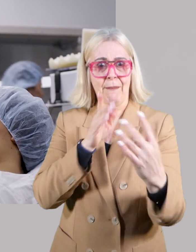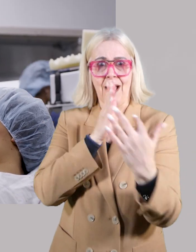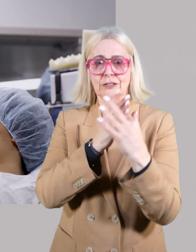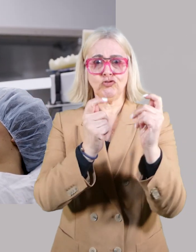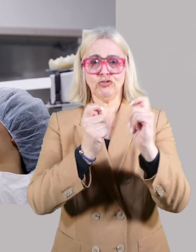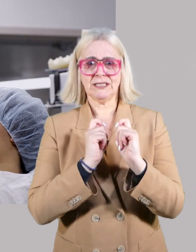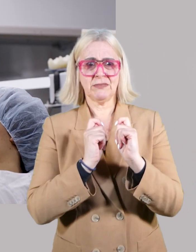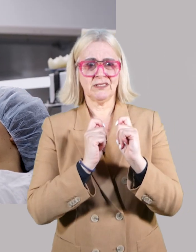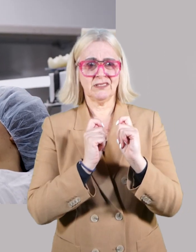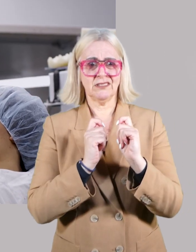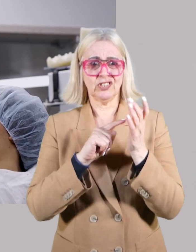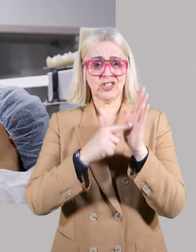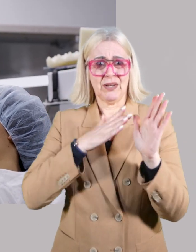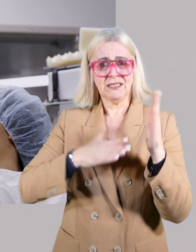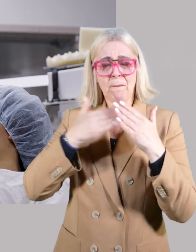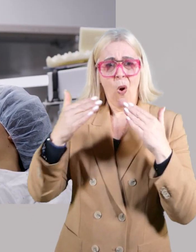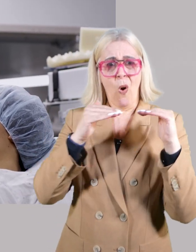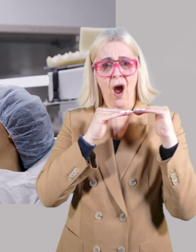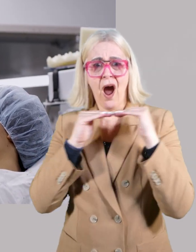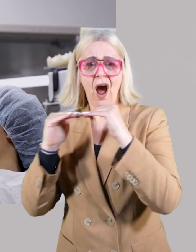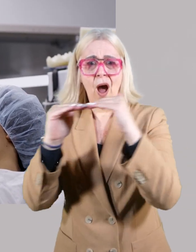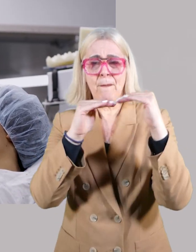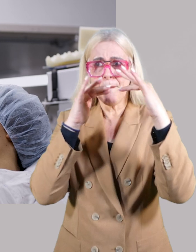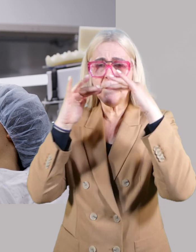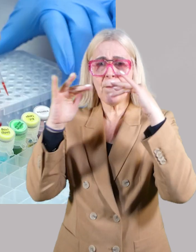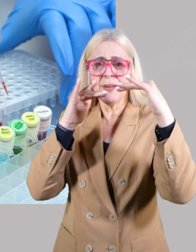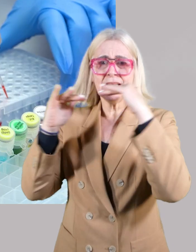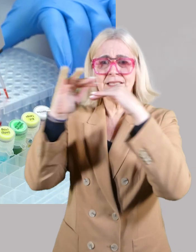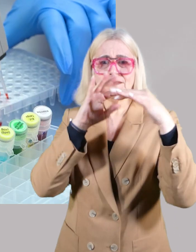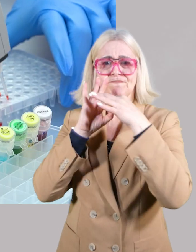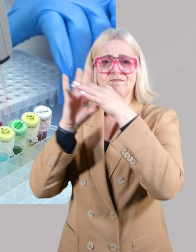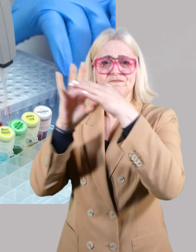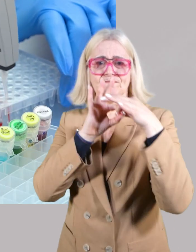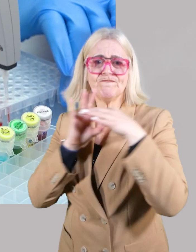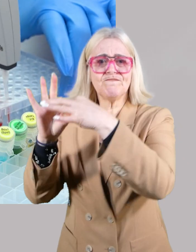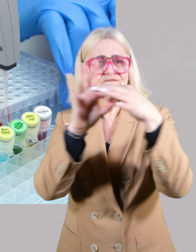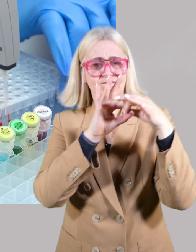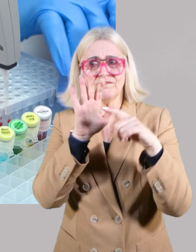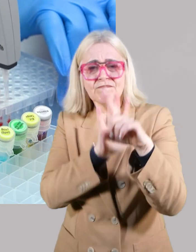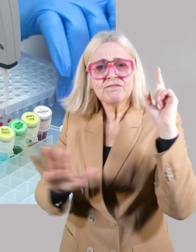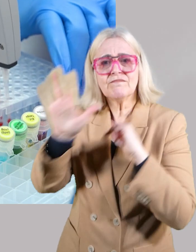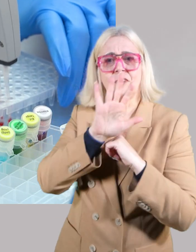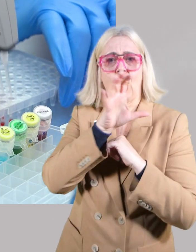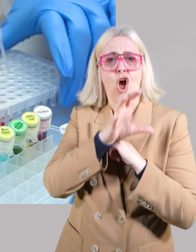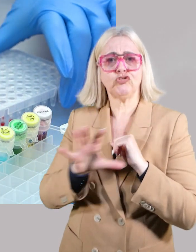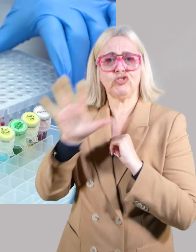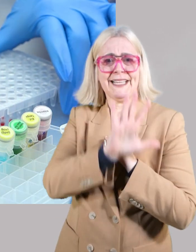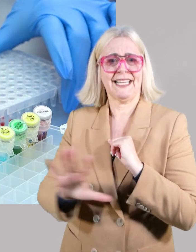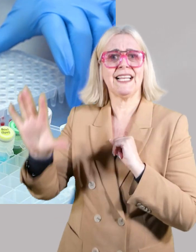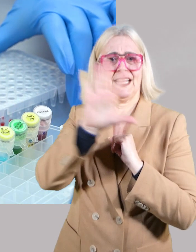not all patients have the same access to these treatments, highlighting the need for a more harmonised approach across